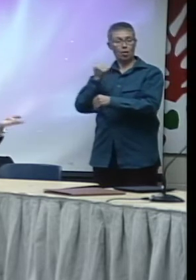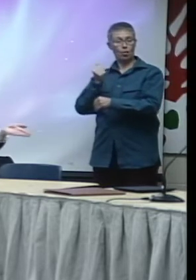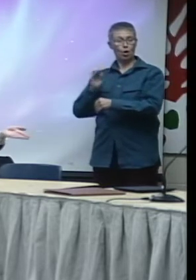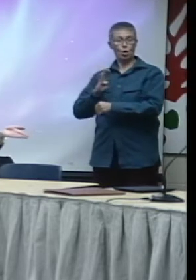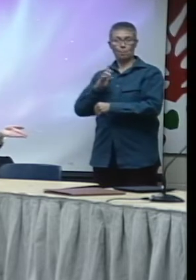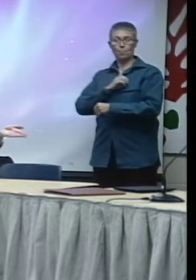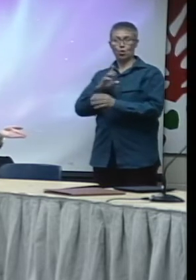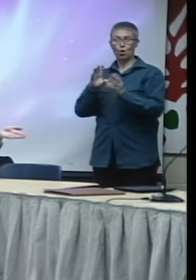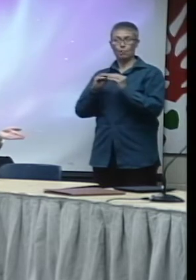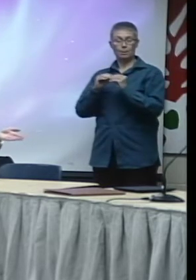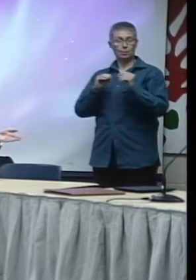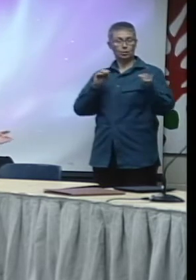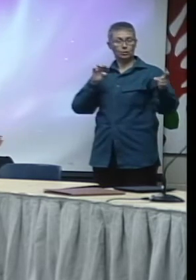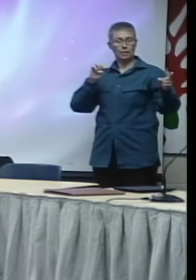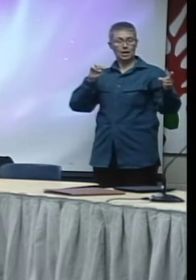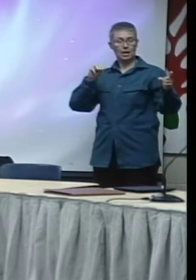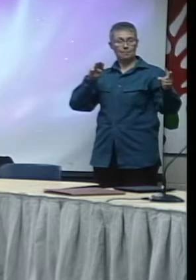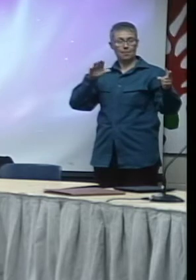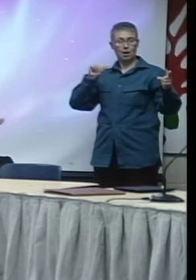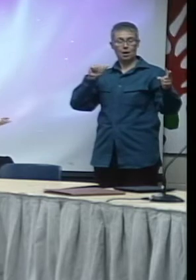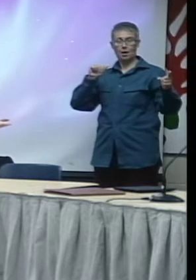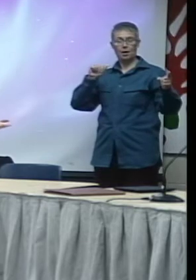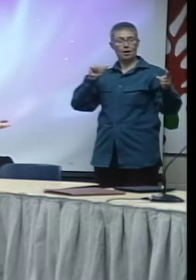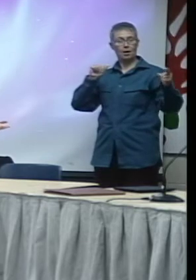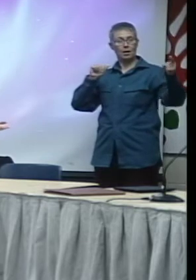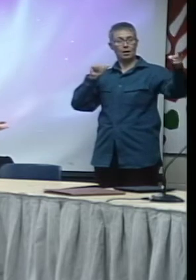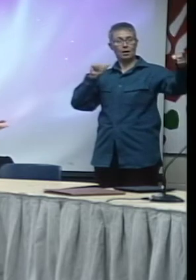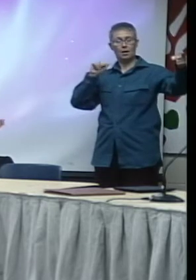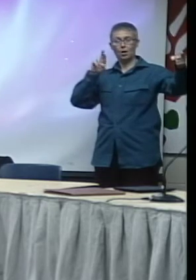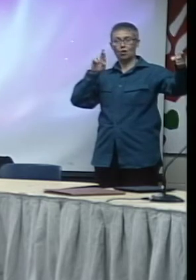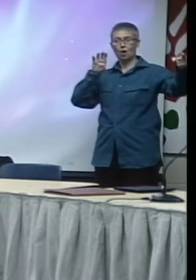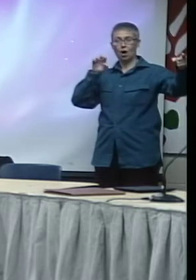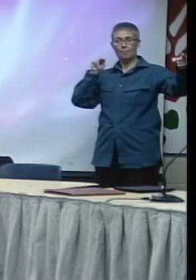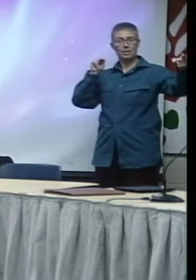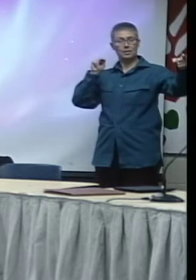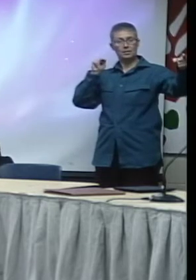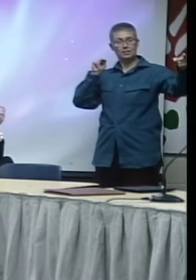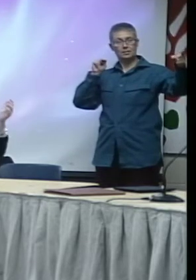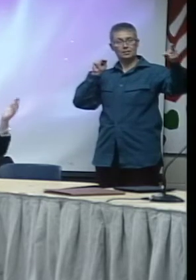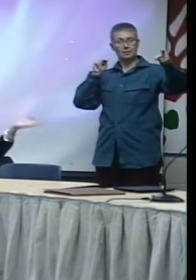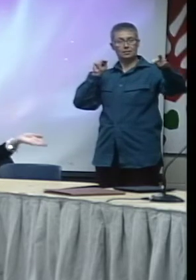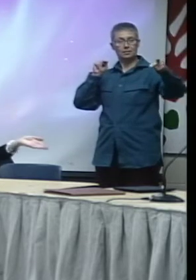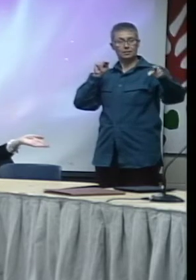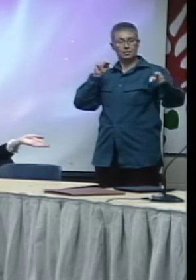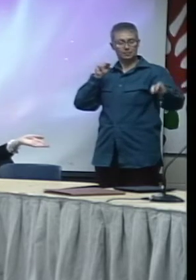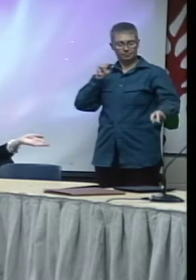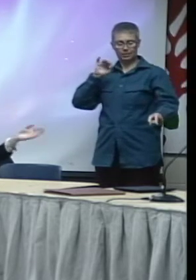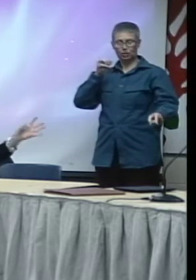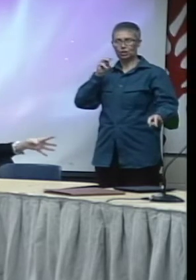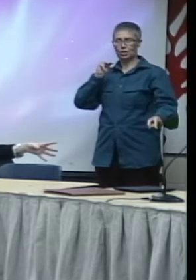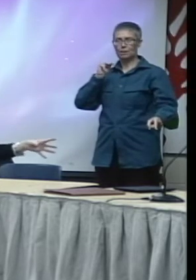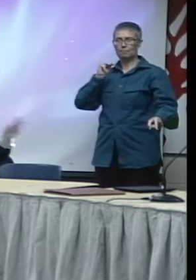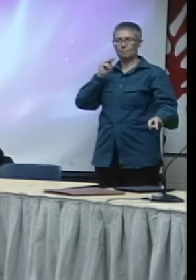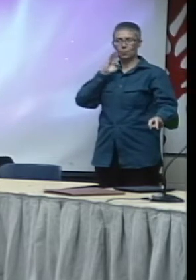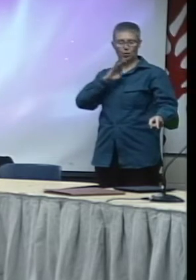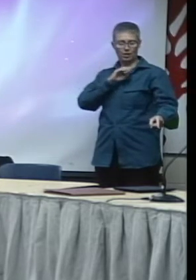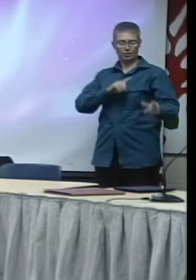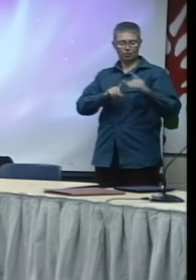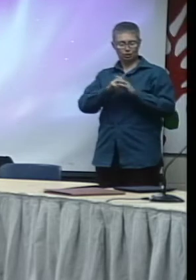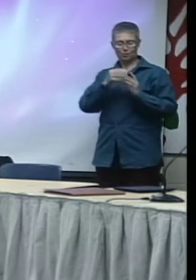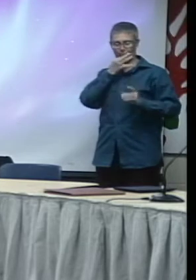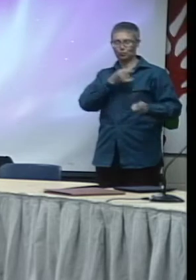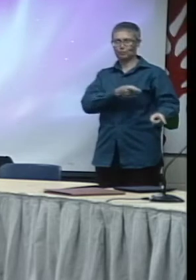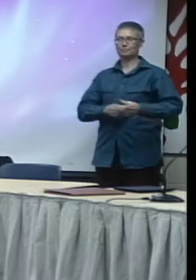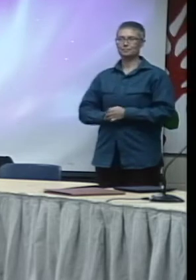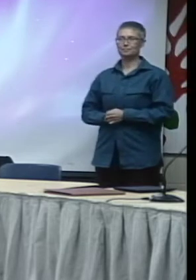Emma Khan-Sudan, Robin Coolbath and Jim McKeever who will be here in one